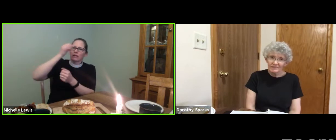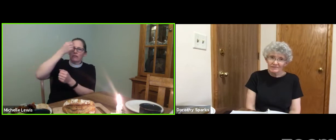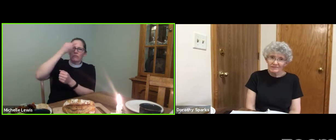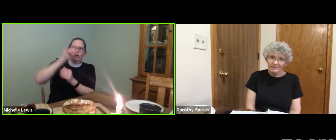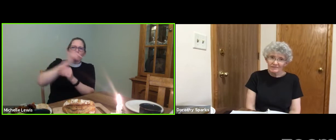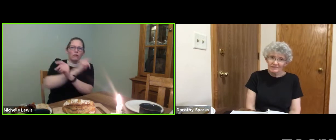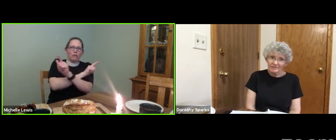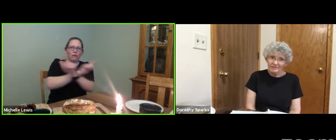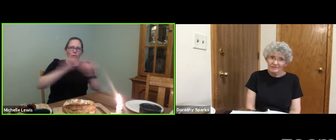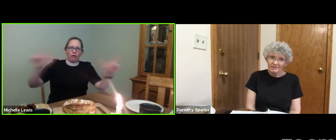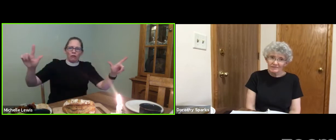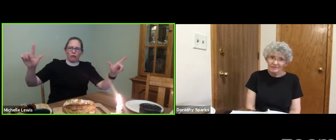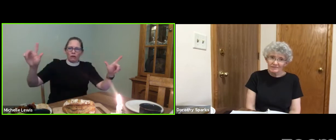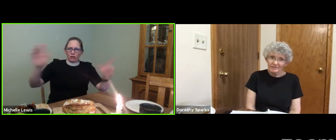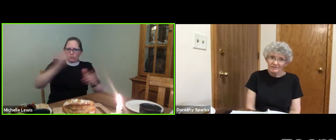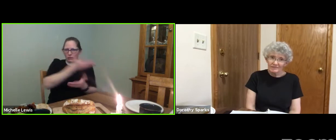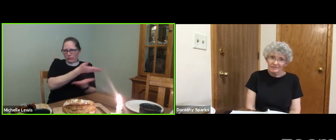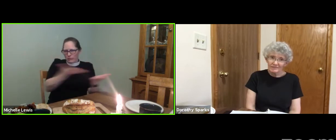to God for all of those people.